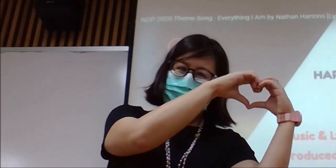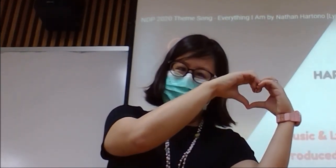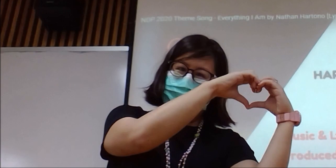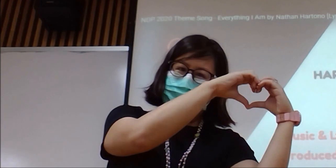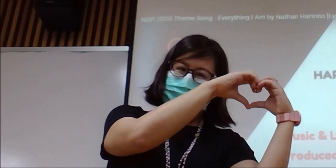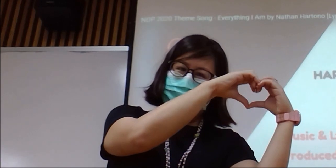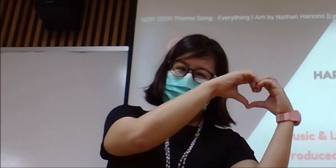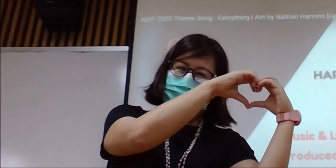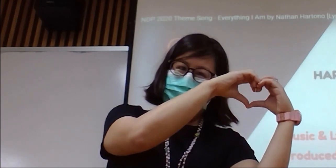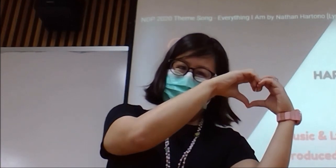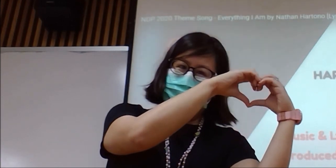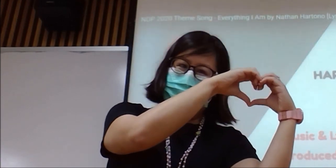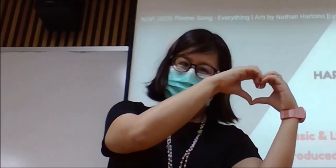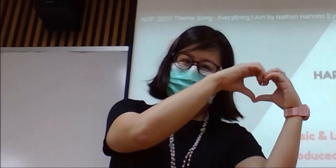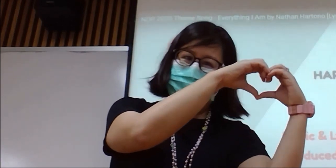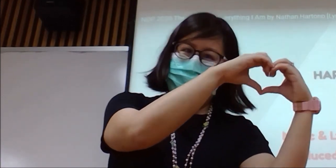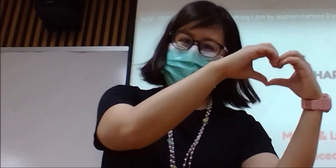Here's can everything I touches slowly off Here'salls